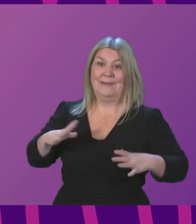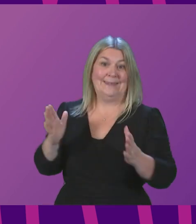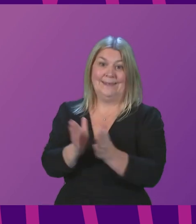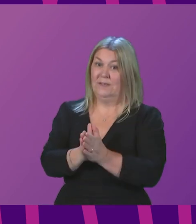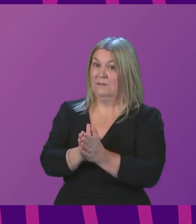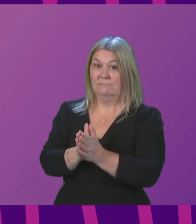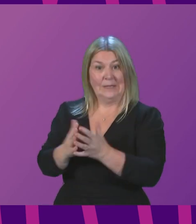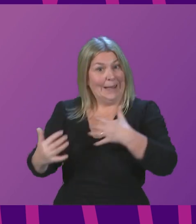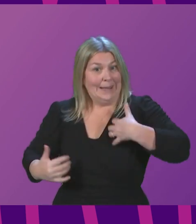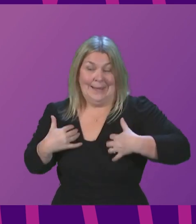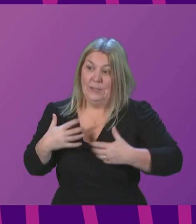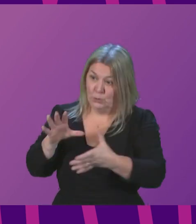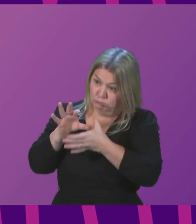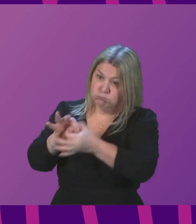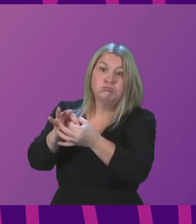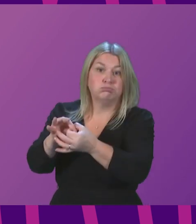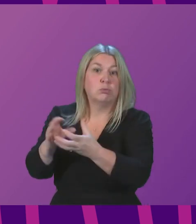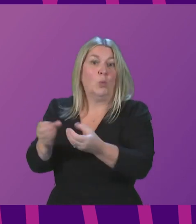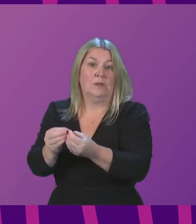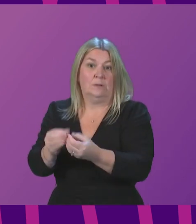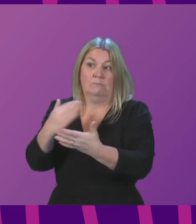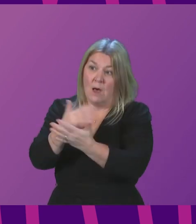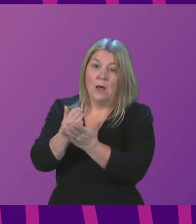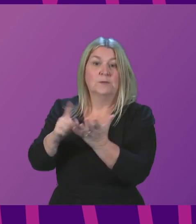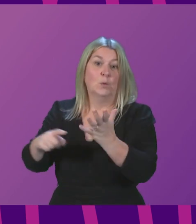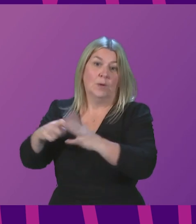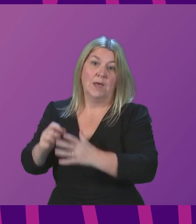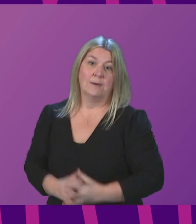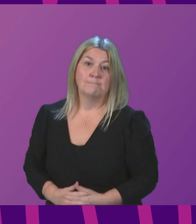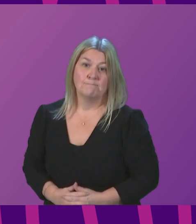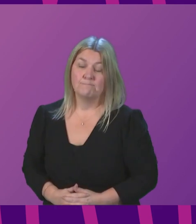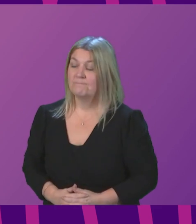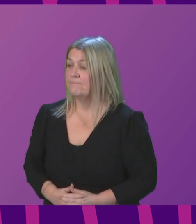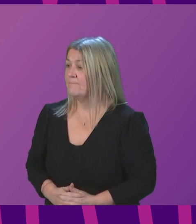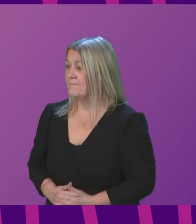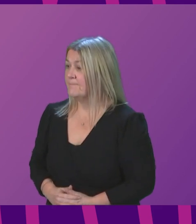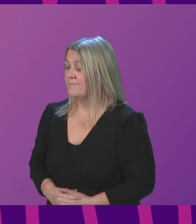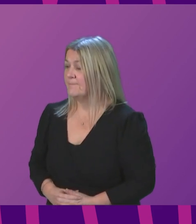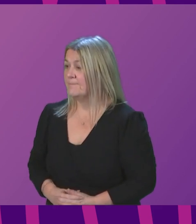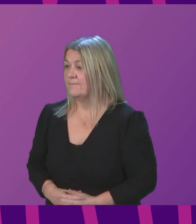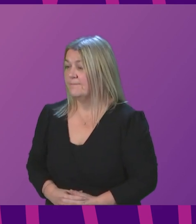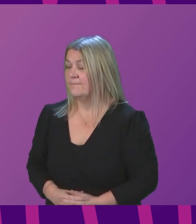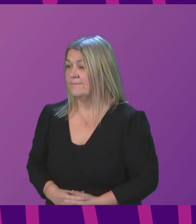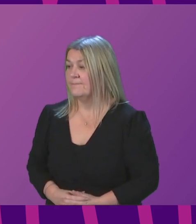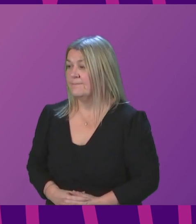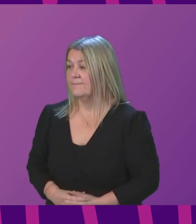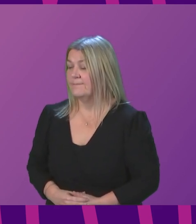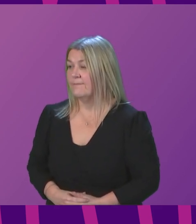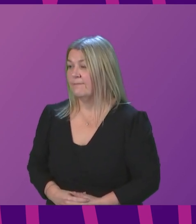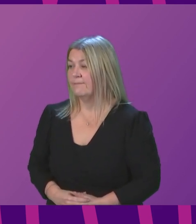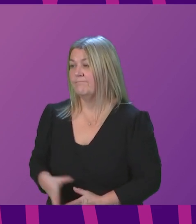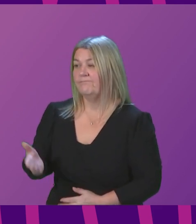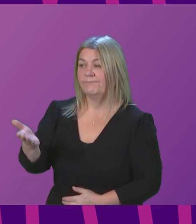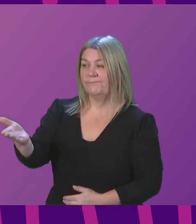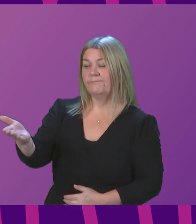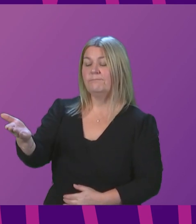we see that materialise over the period ahead. Sue Webber. Thank you, President Officer. There